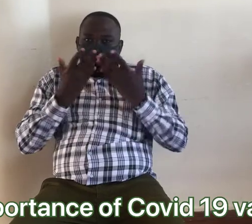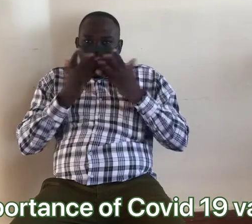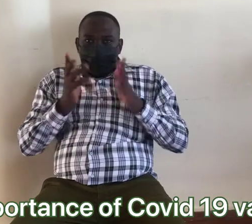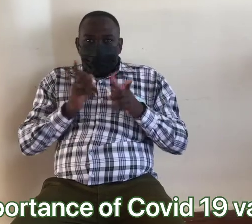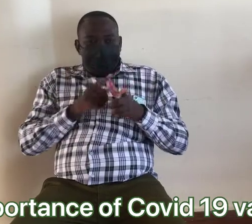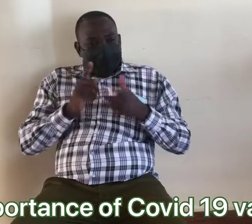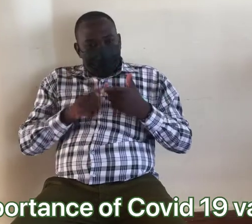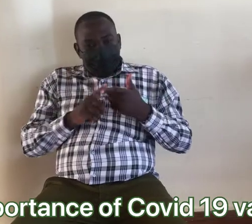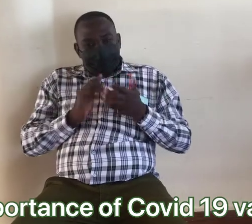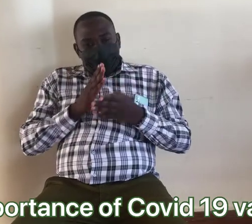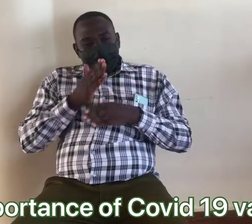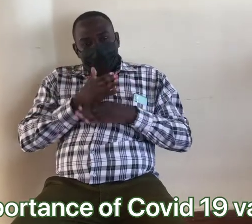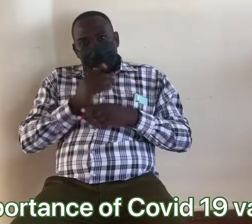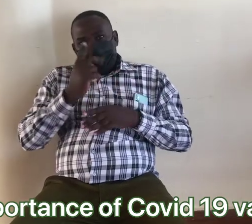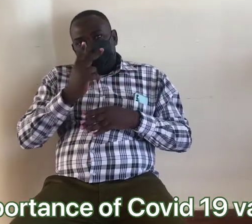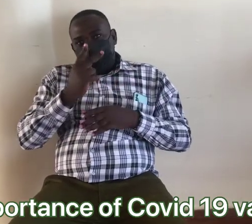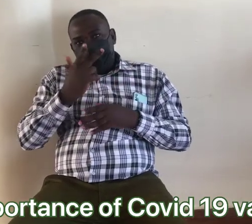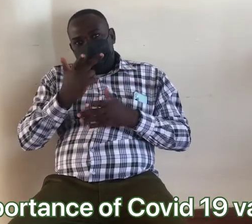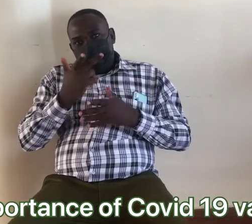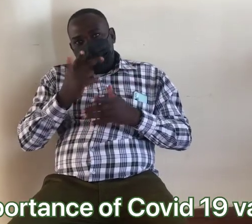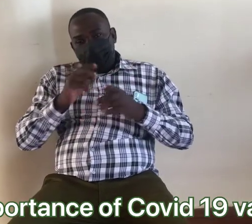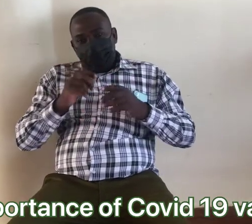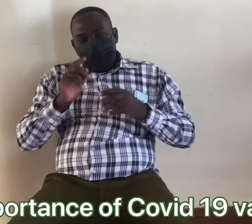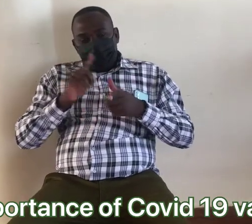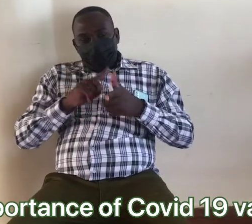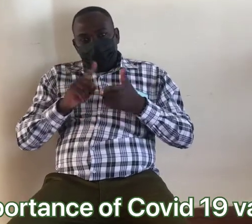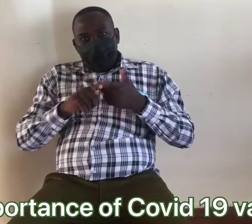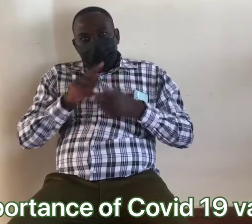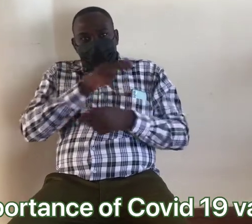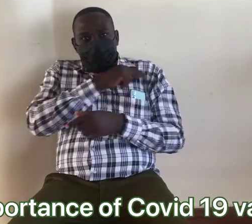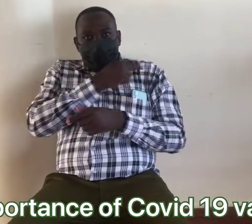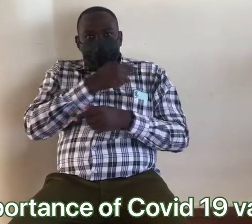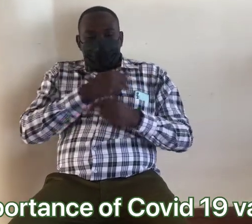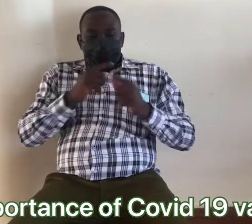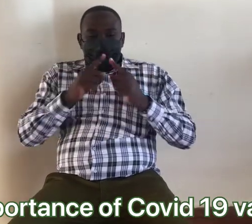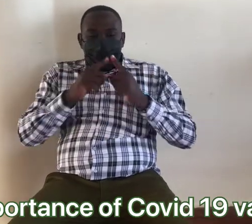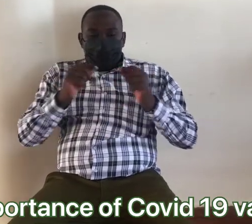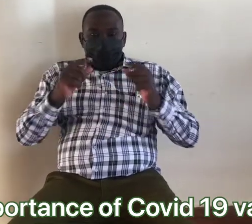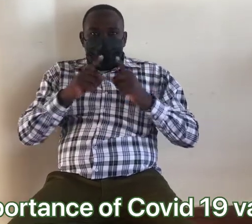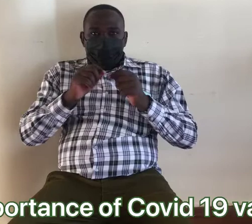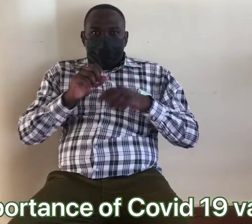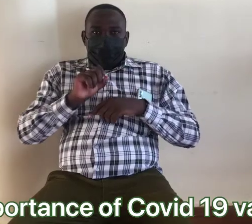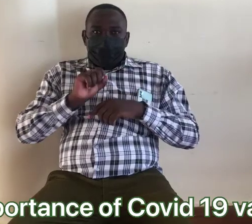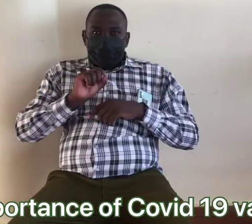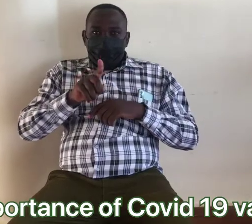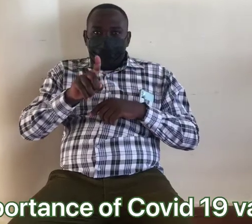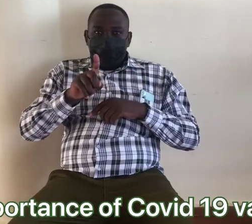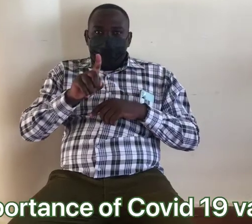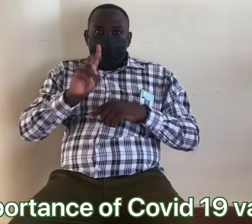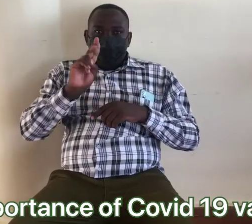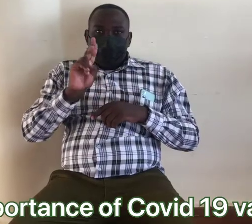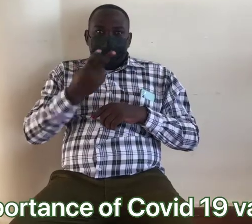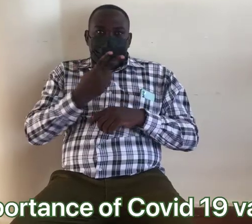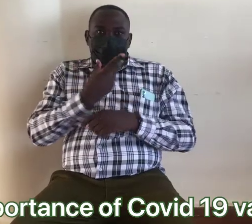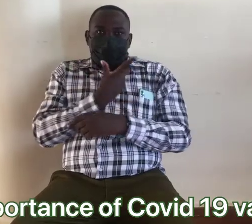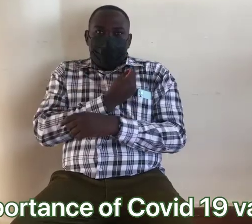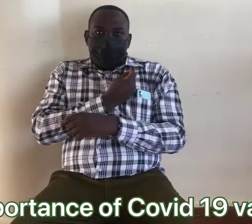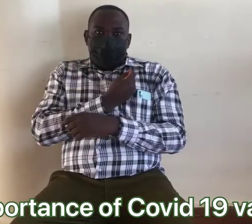vaccinated. I already got vaccinated. first, second and third booster. And then a message is sent on your